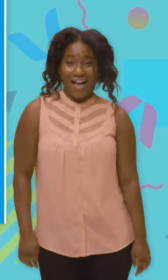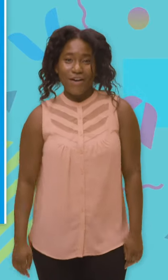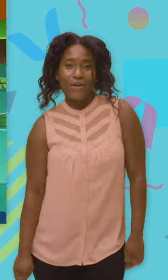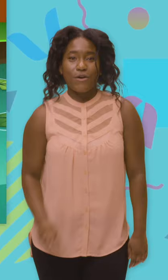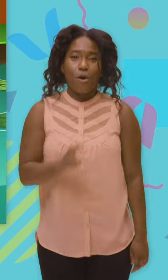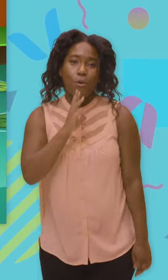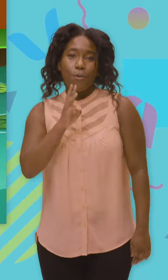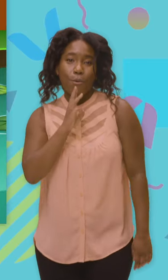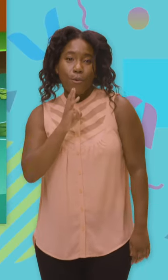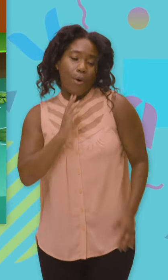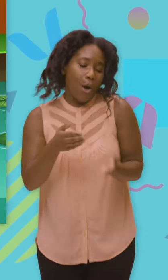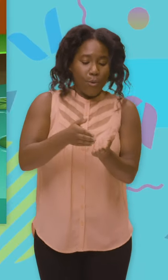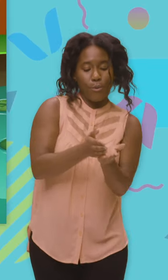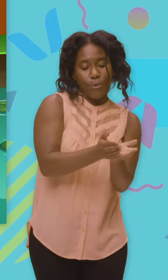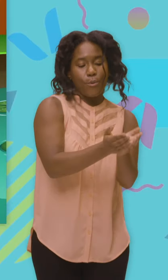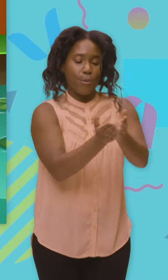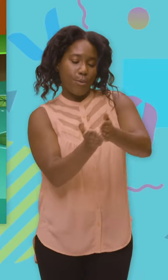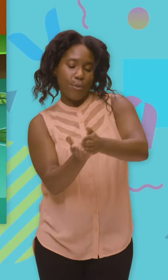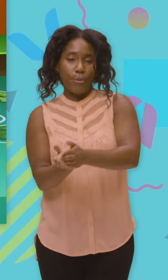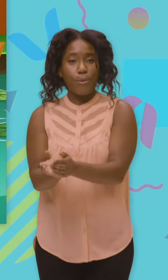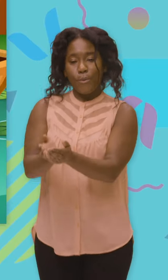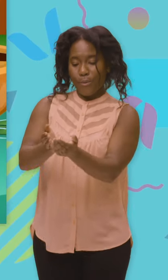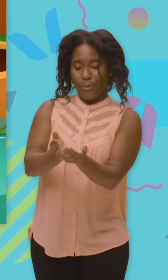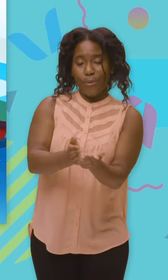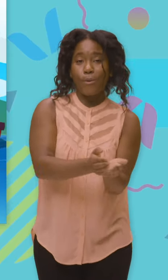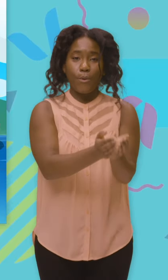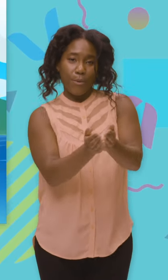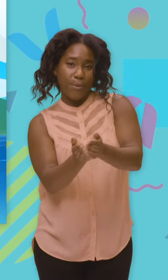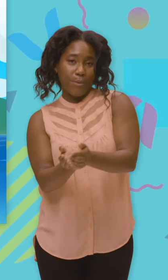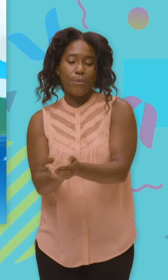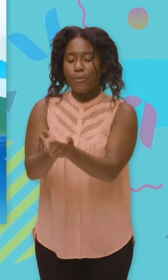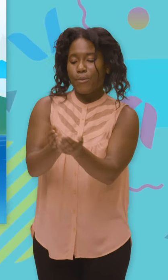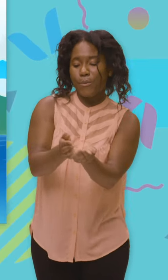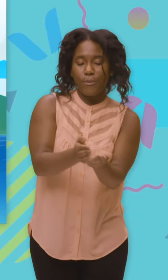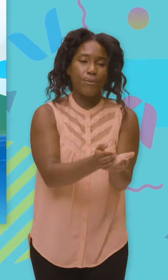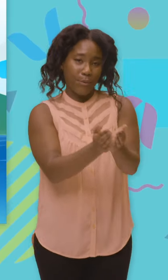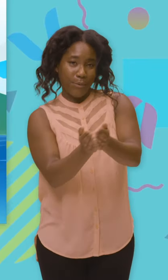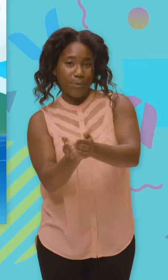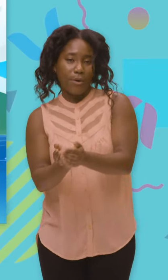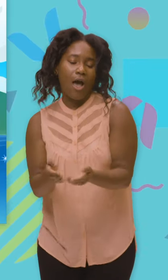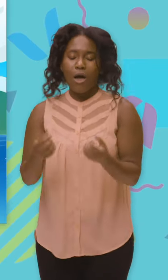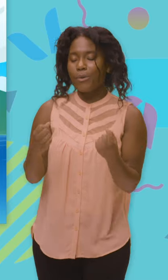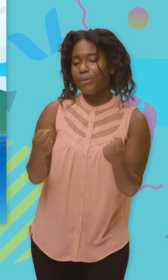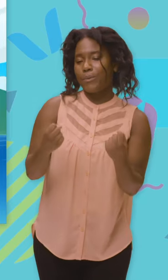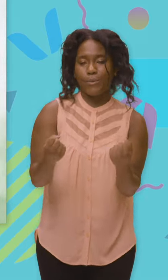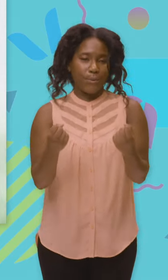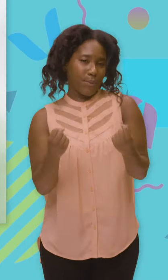Floating down the river Sailing on the sea Cruising